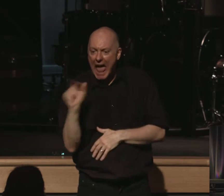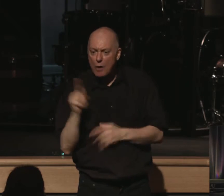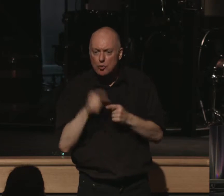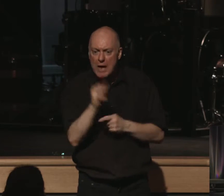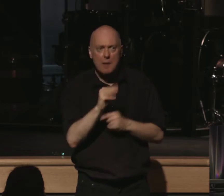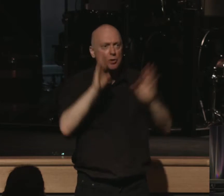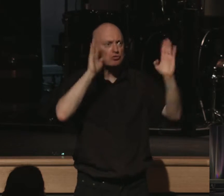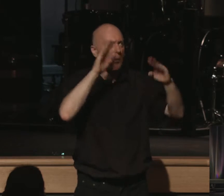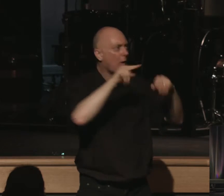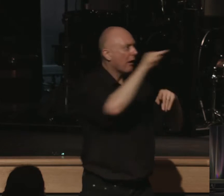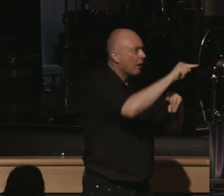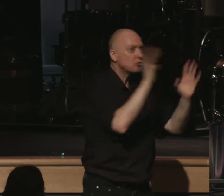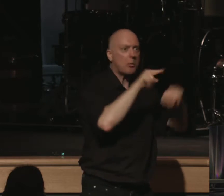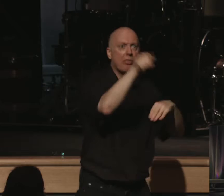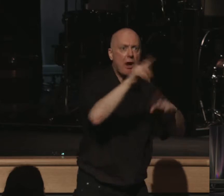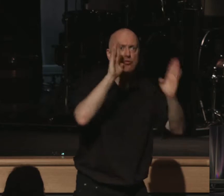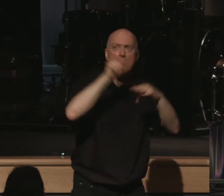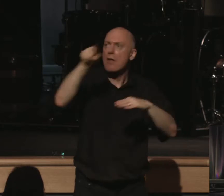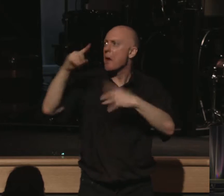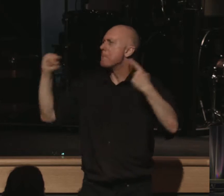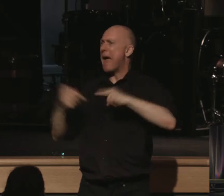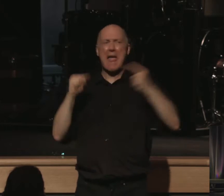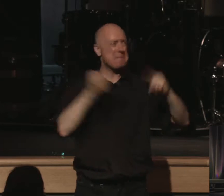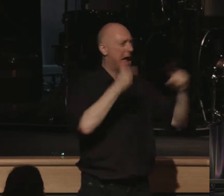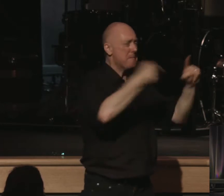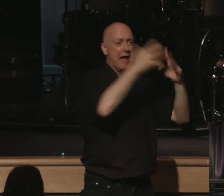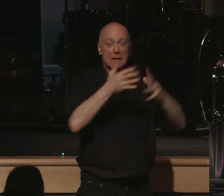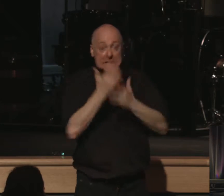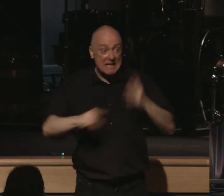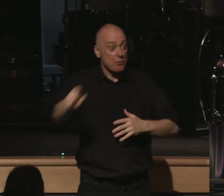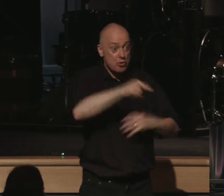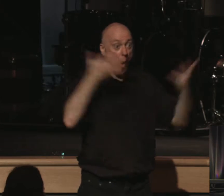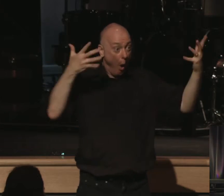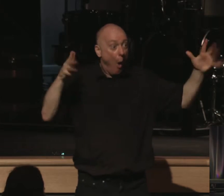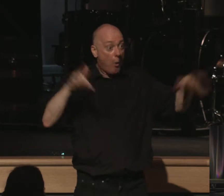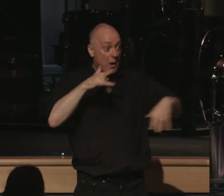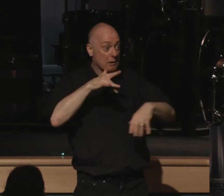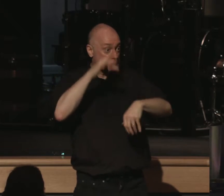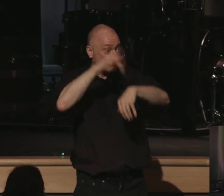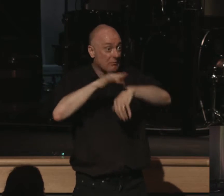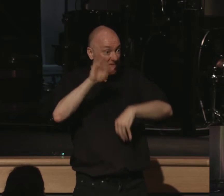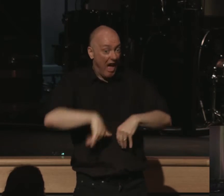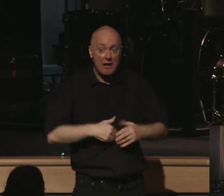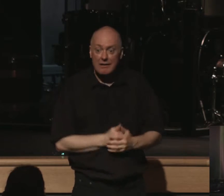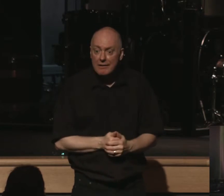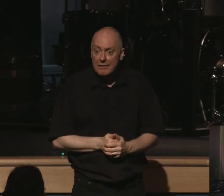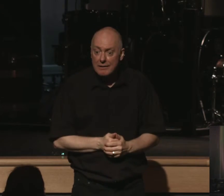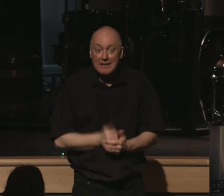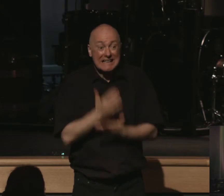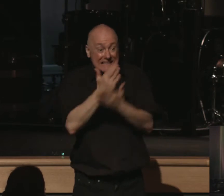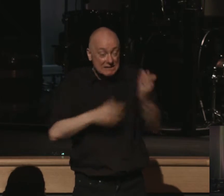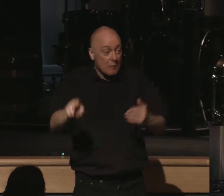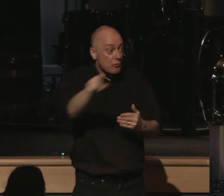There was trouble everywhere. There was pain everywhere. Some of you have been in places like this. Some of you